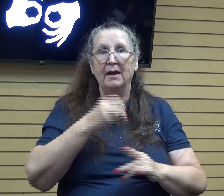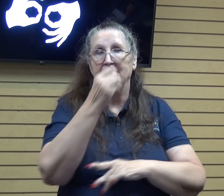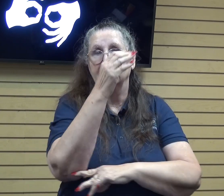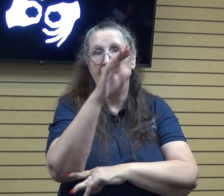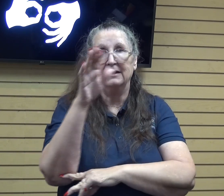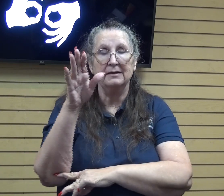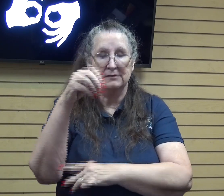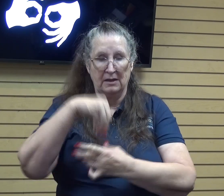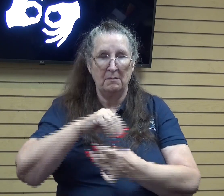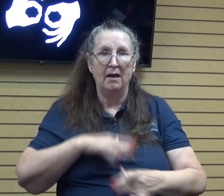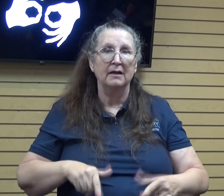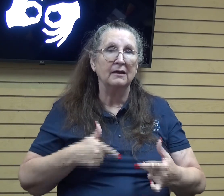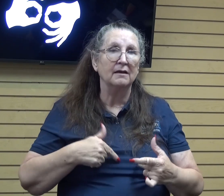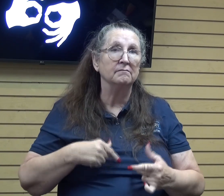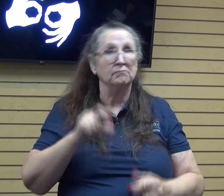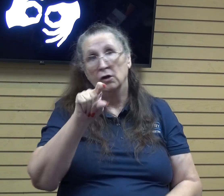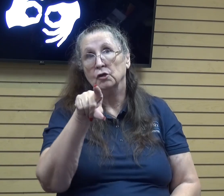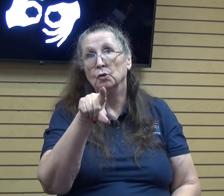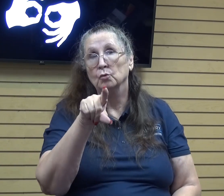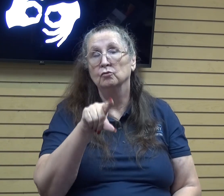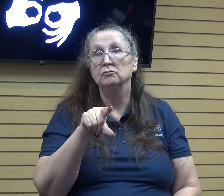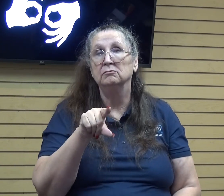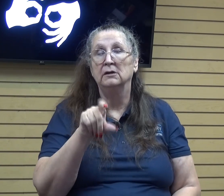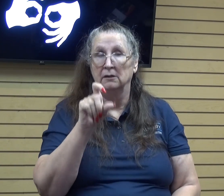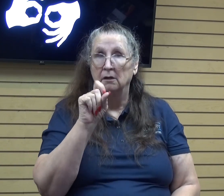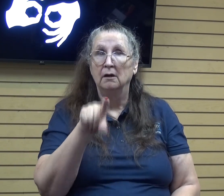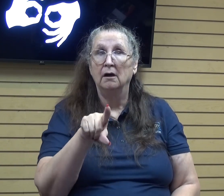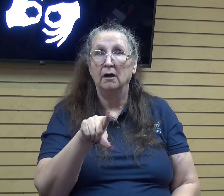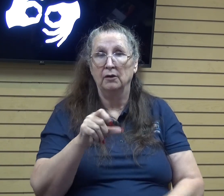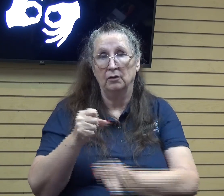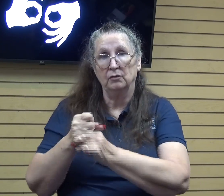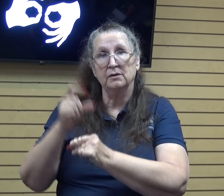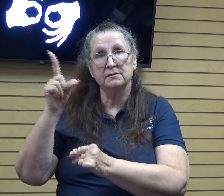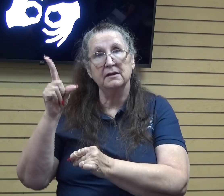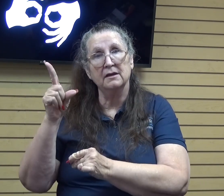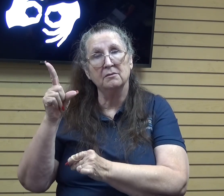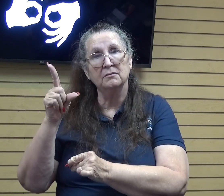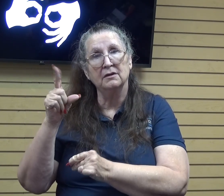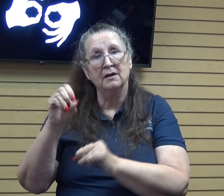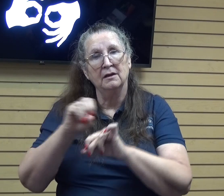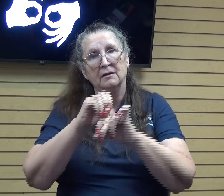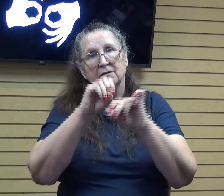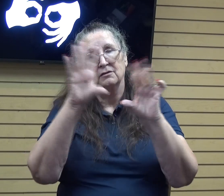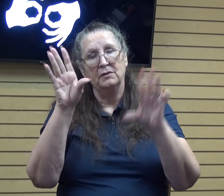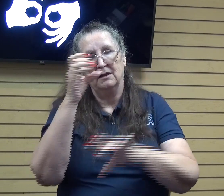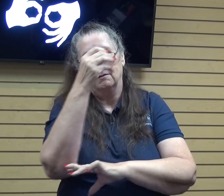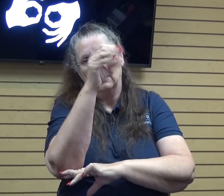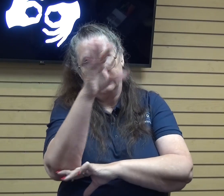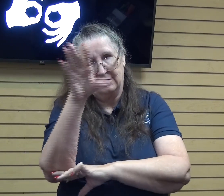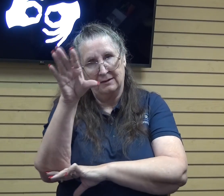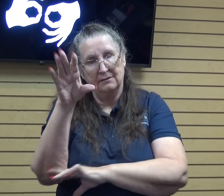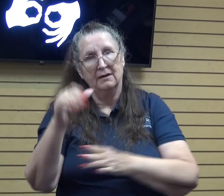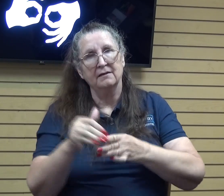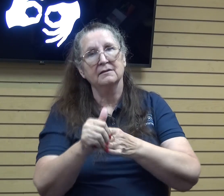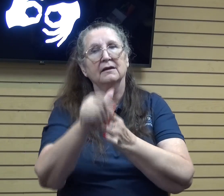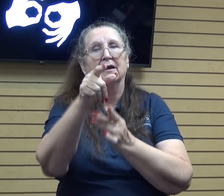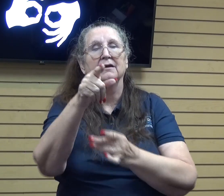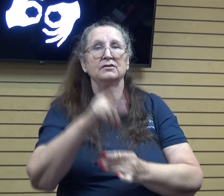my life are you are you trusting him to be that beacon of light that guidance that the